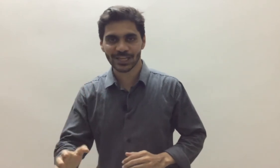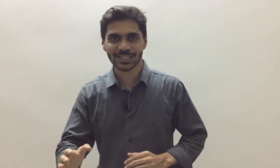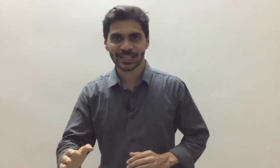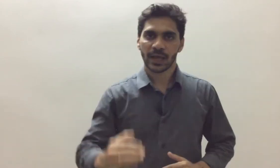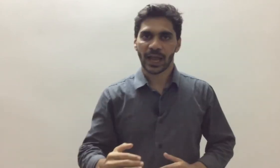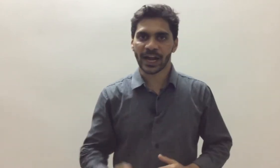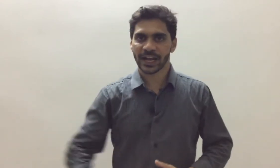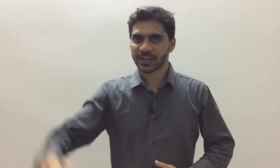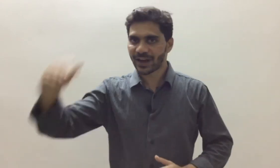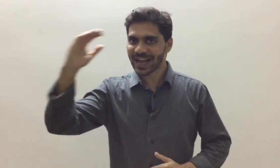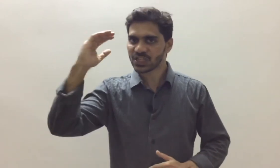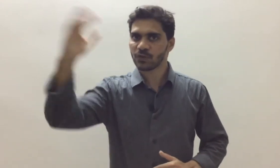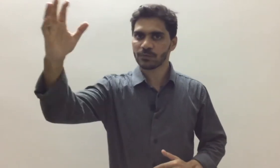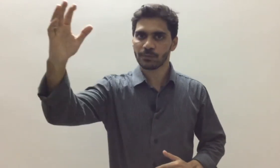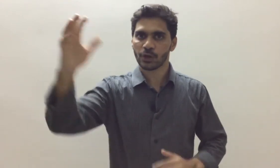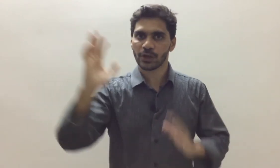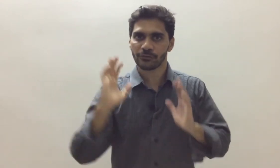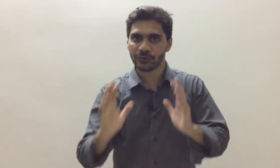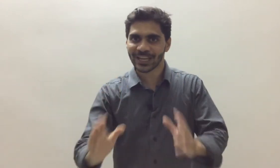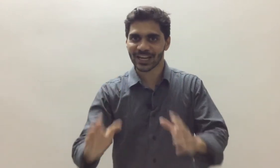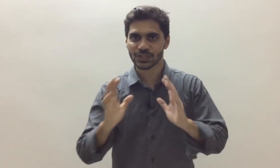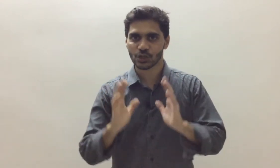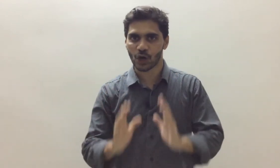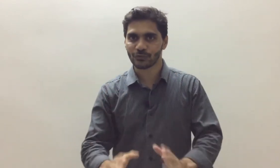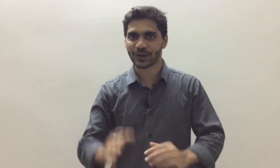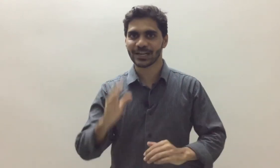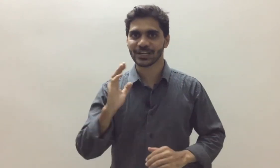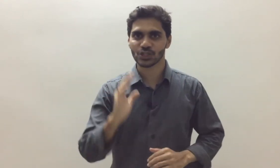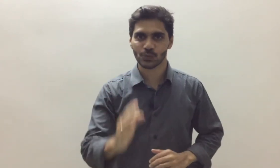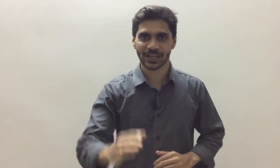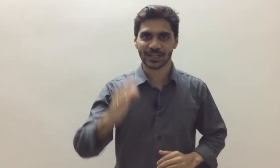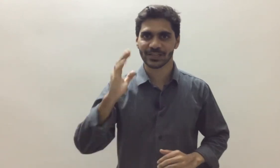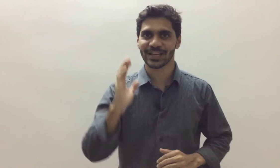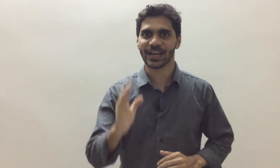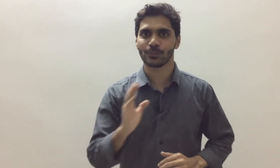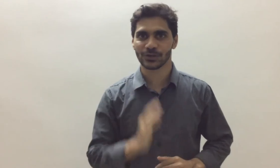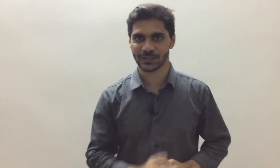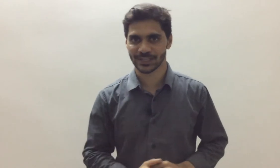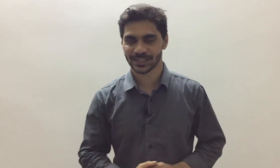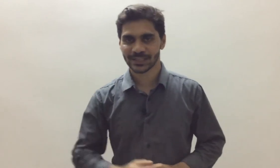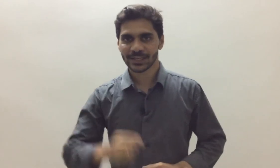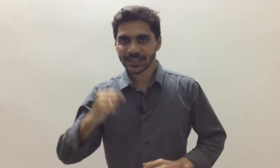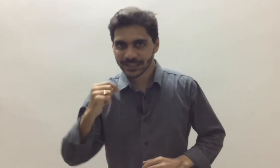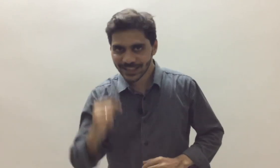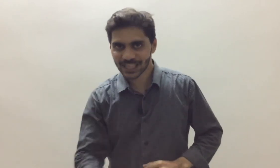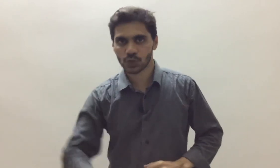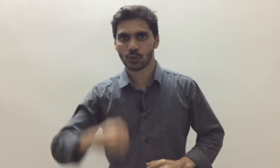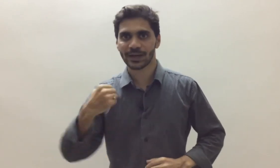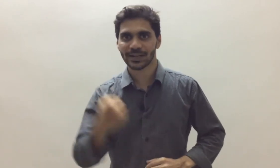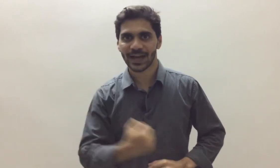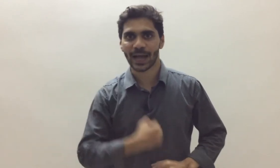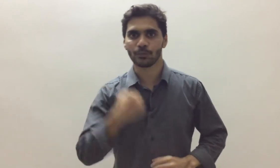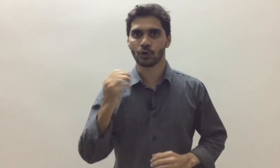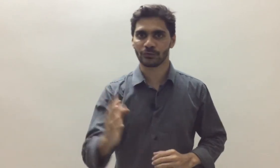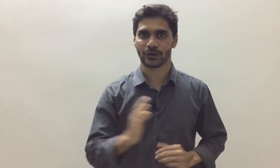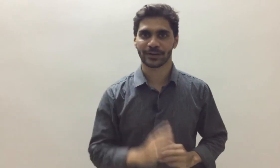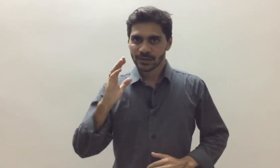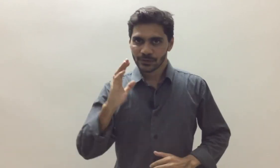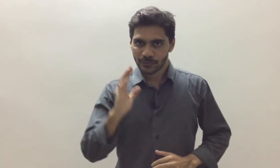and I transform them into fearless, confident speakers and persons. That's what I am known for. First